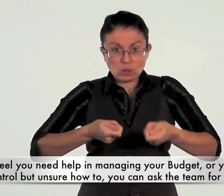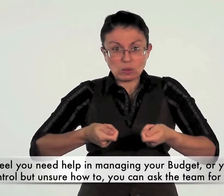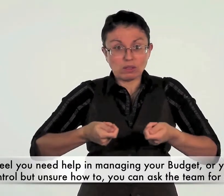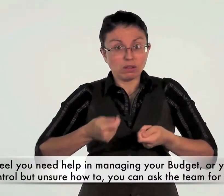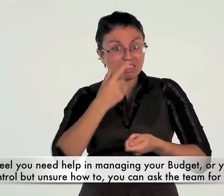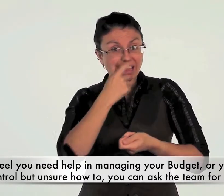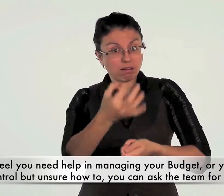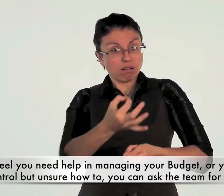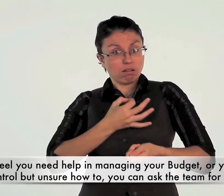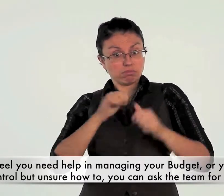the team for support.